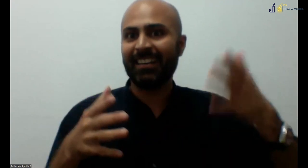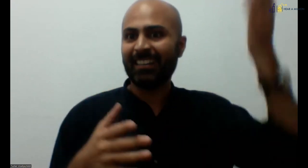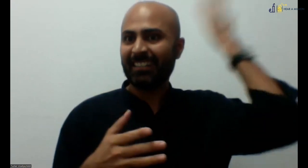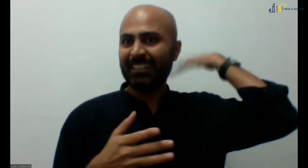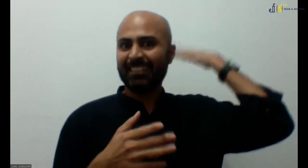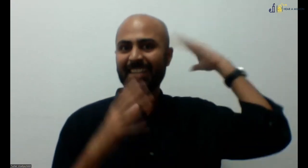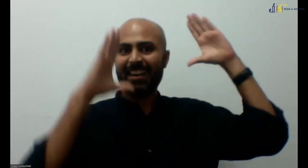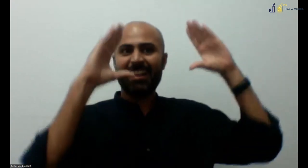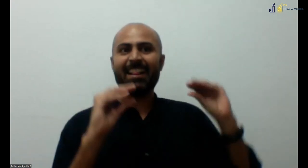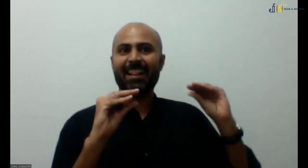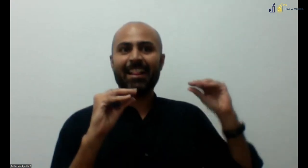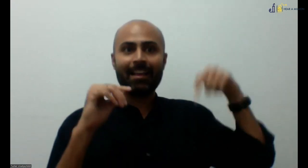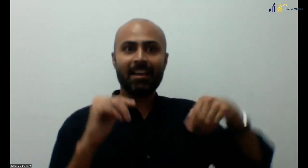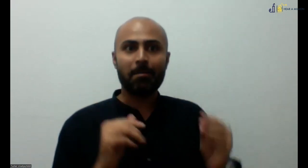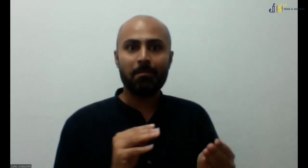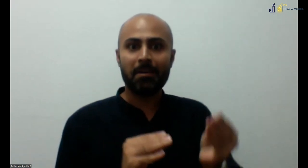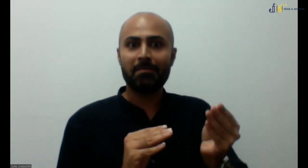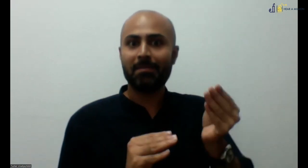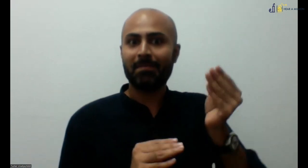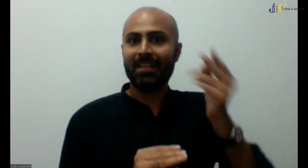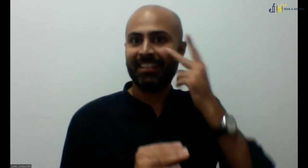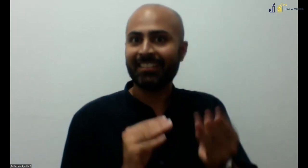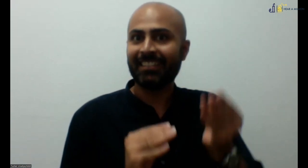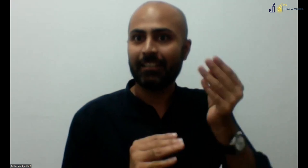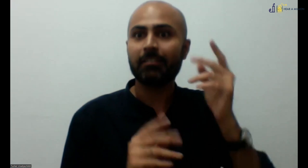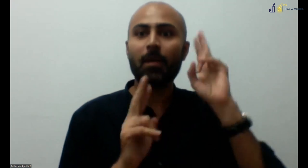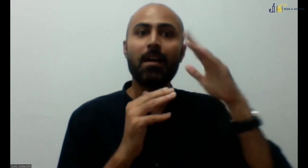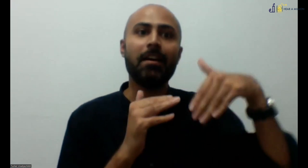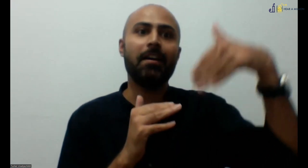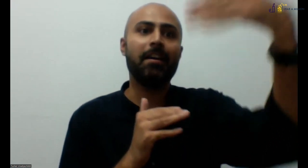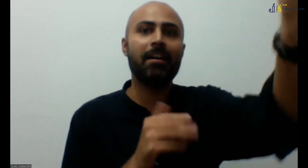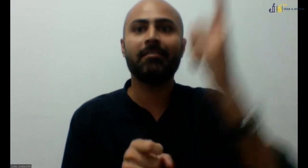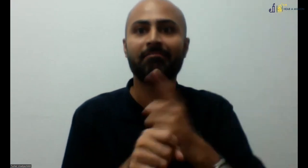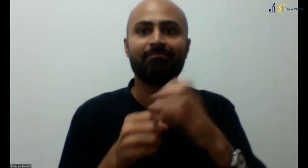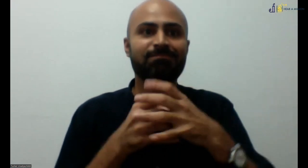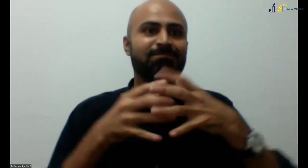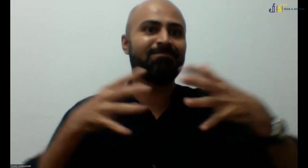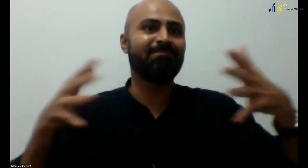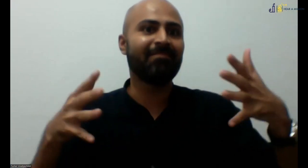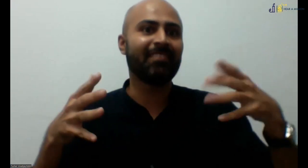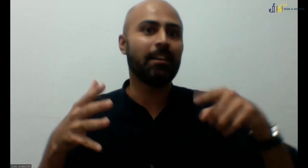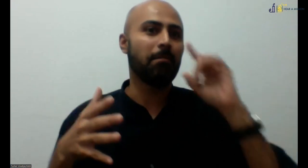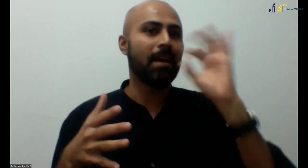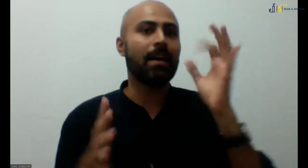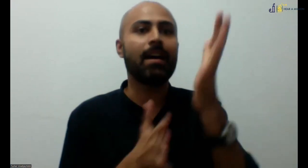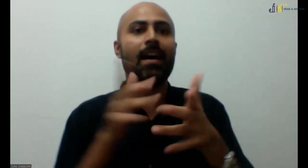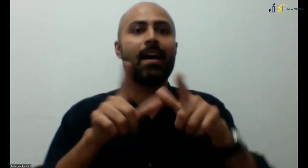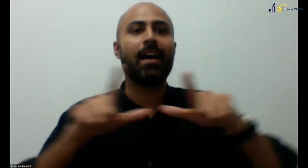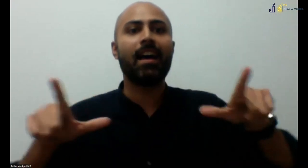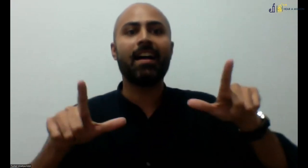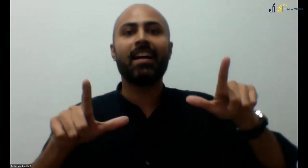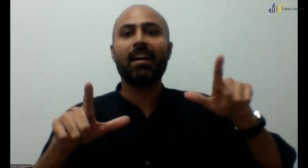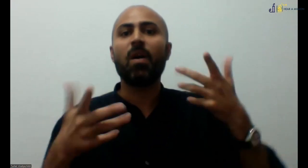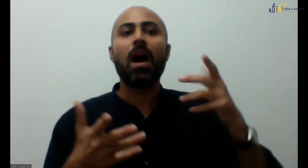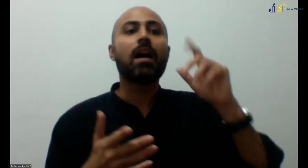And the objective is that hopefully with more and more information and awareness about these two courses, we'll have more